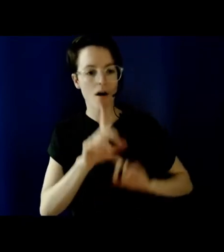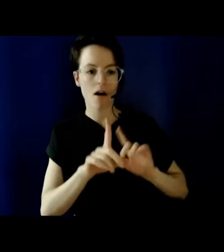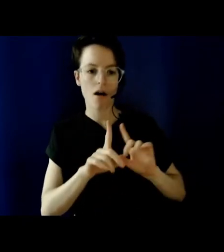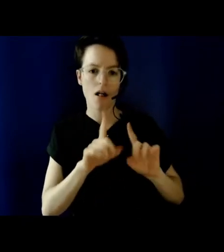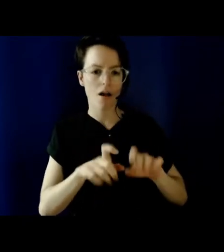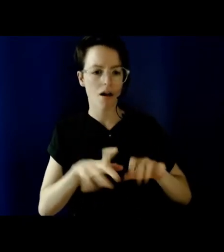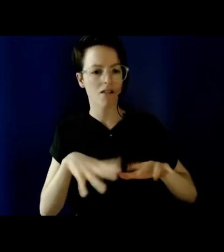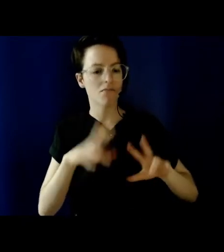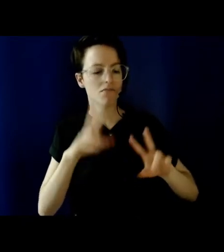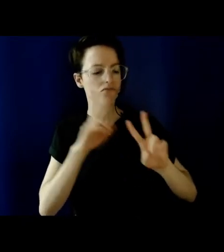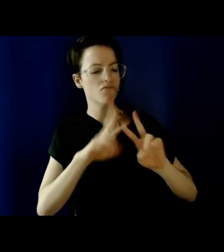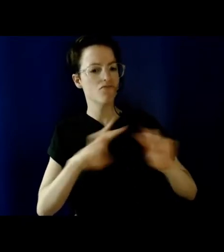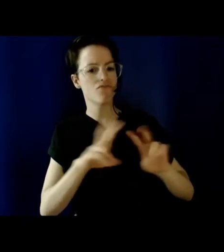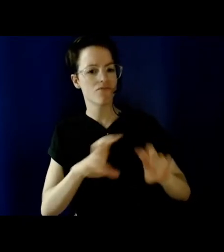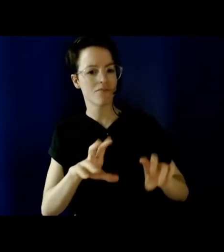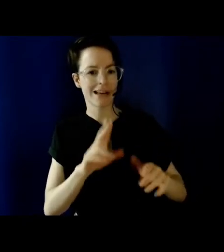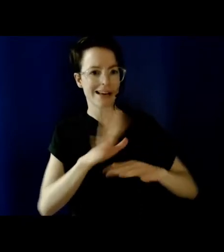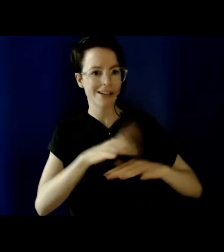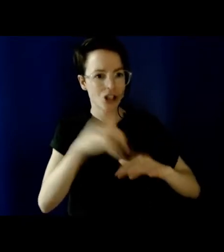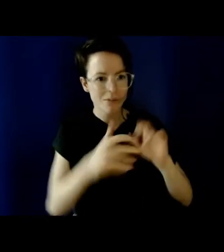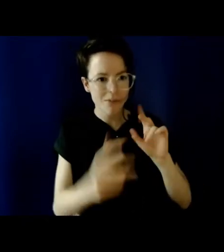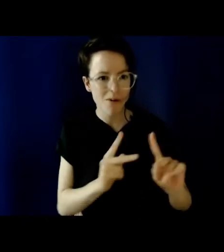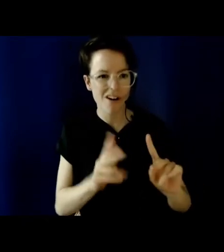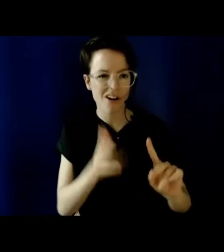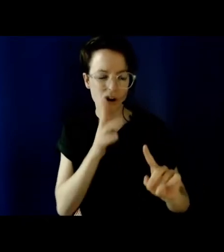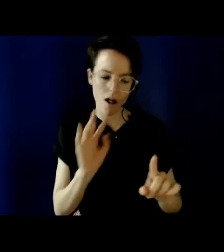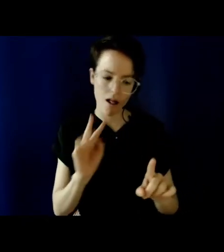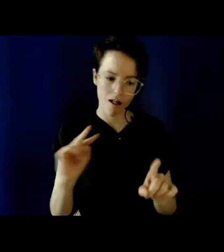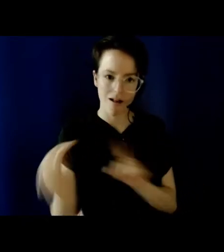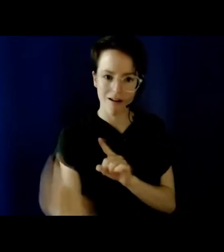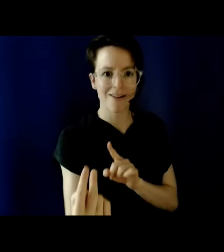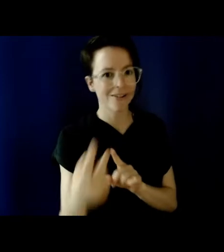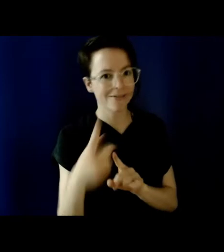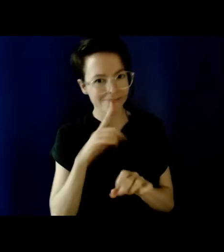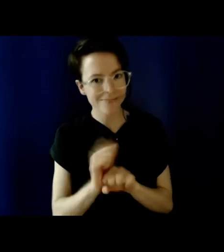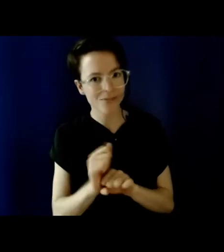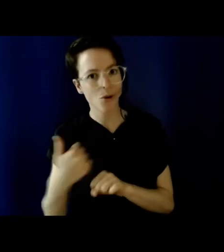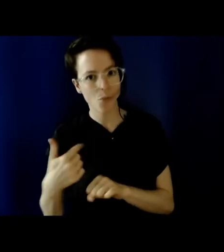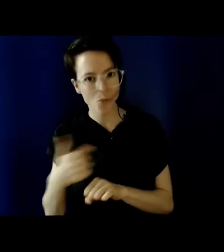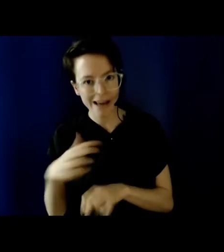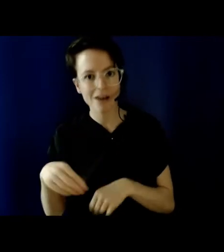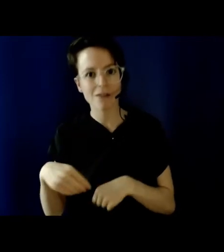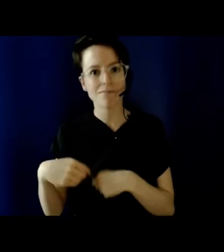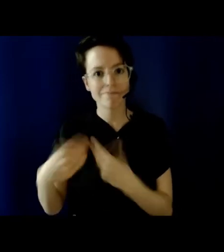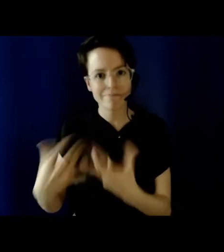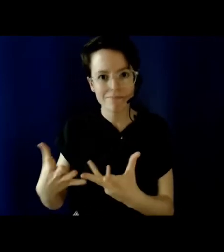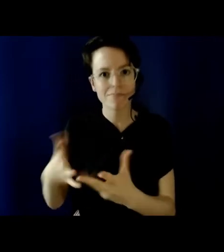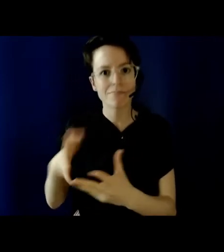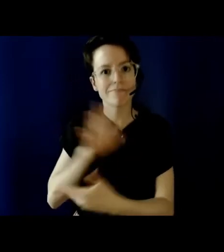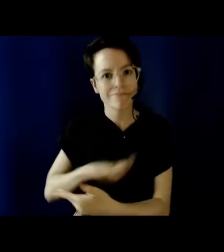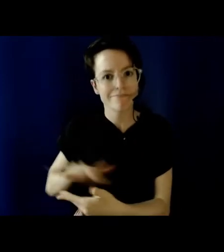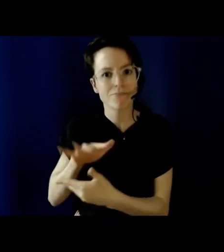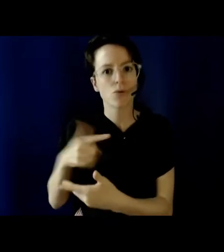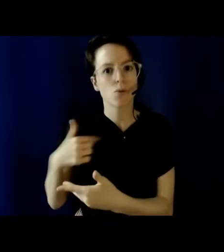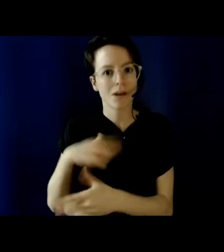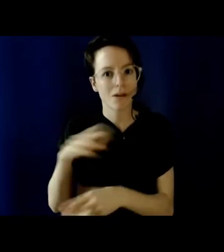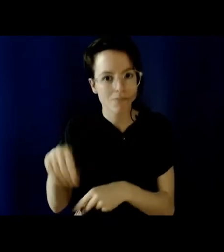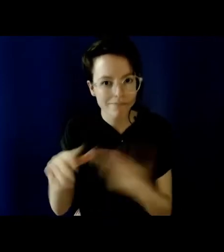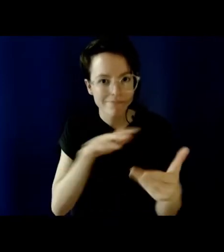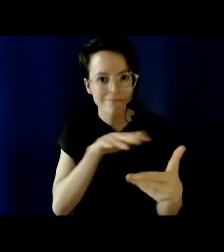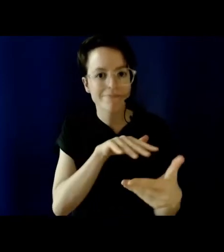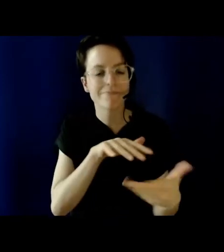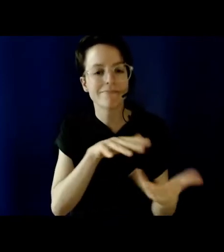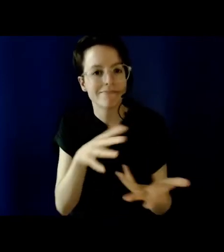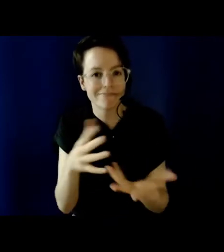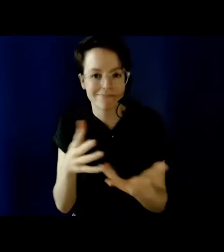we are as colleagues and contributors. And that needs to change. So if you signed up for this workshop in the spirit of accessibility and disability justice,